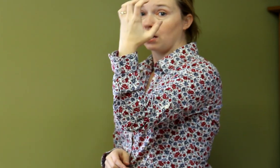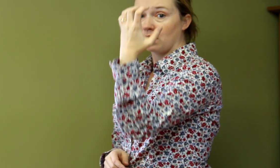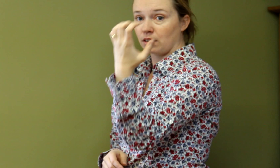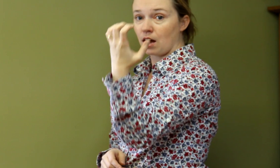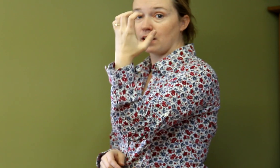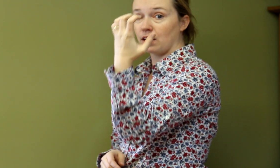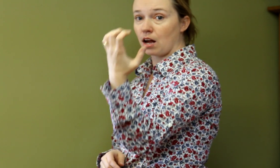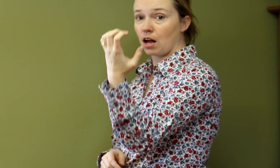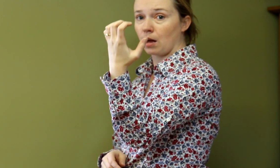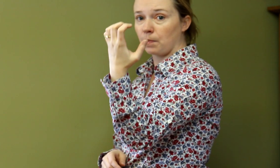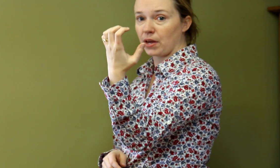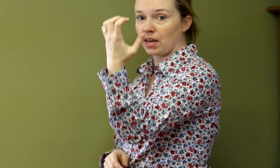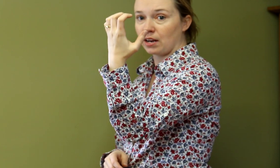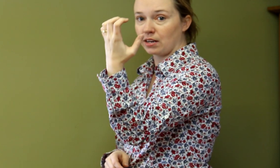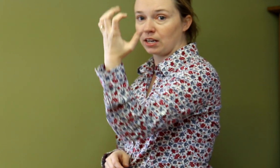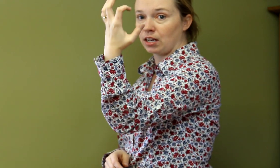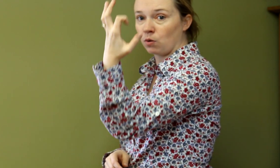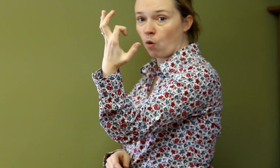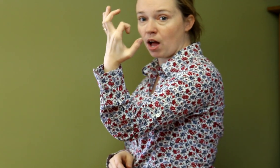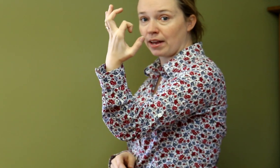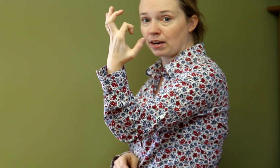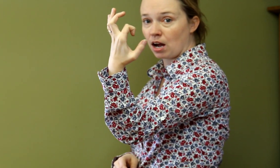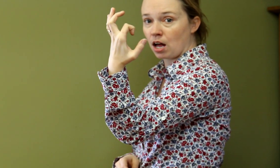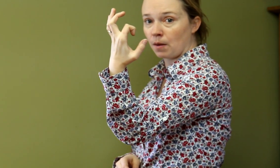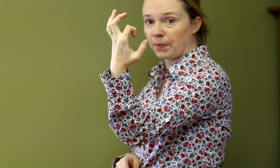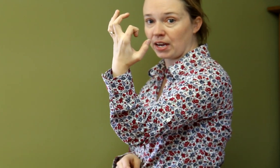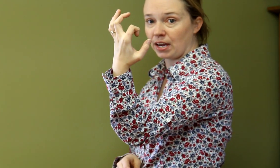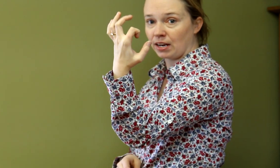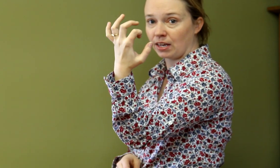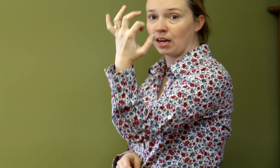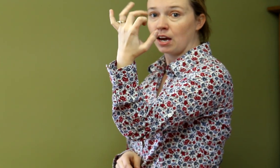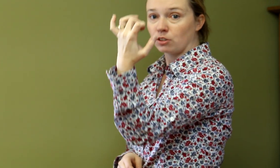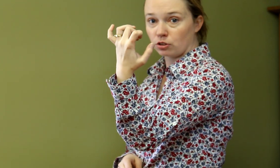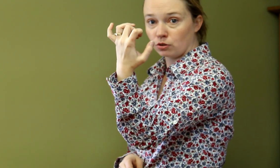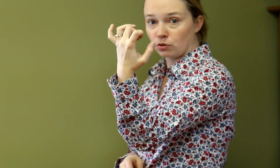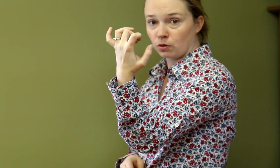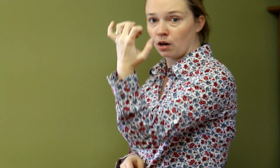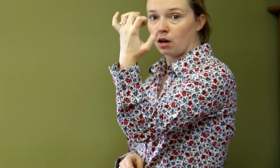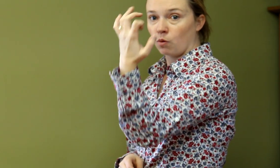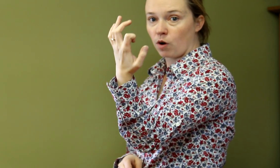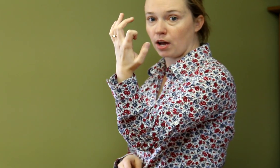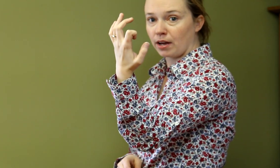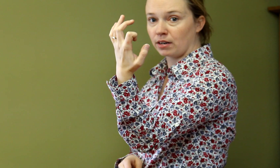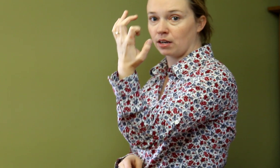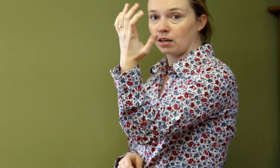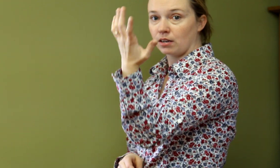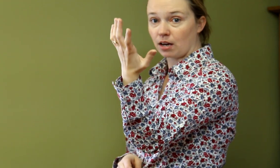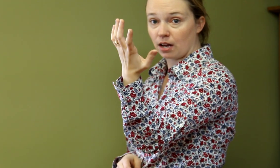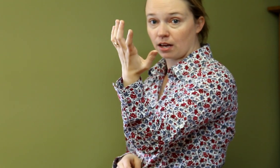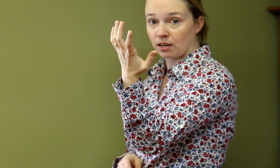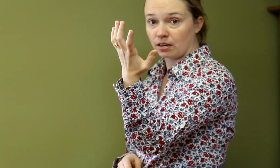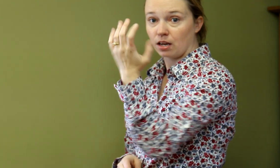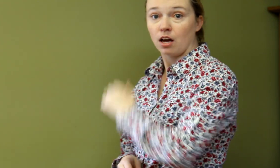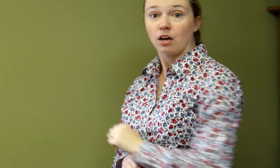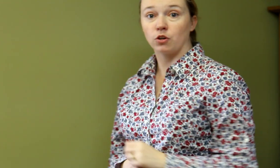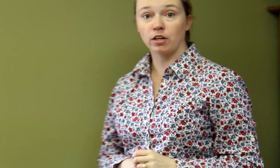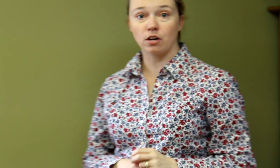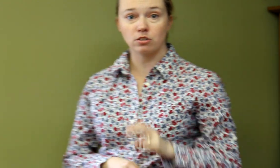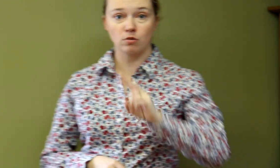none a penny, one a penny, two, one, none. You can also